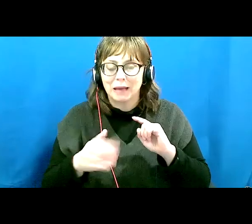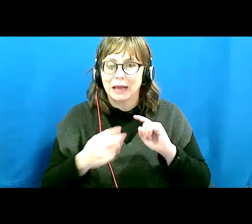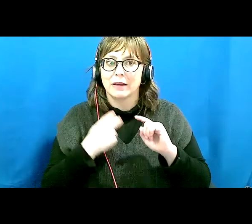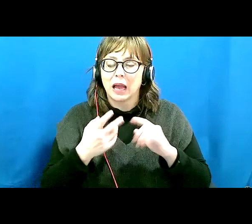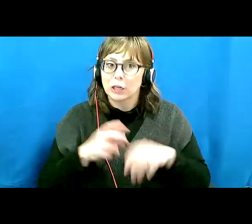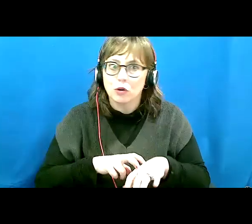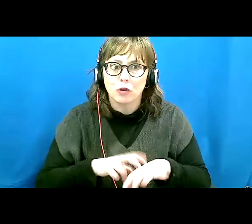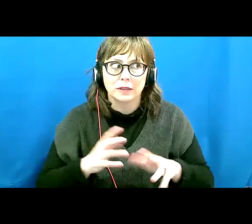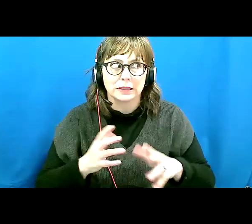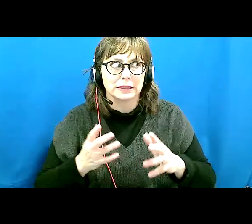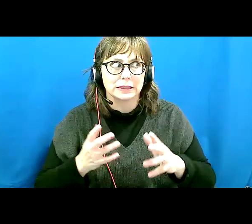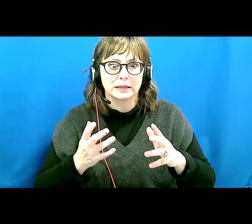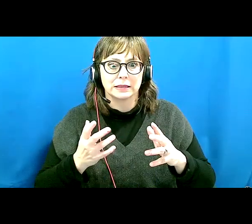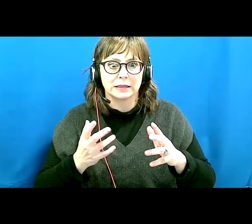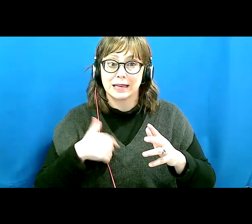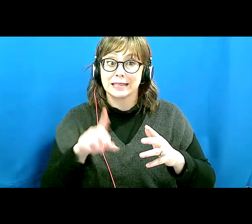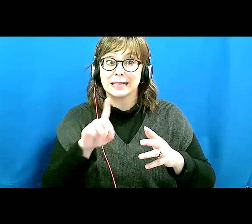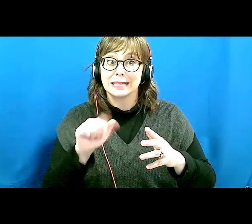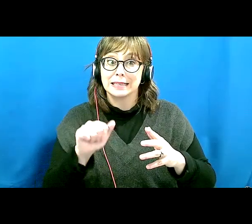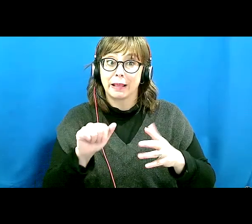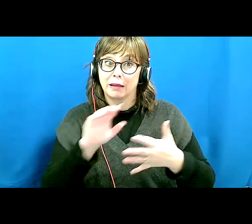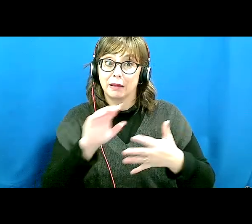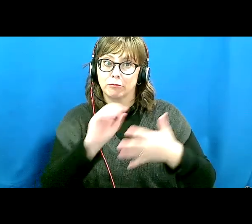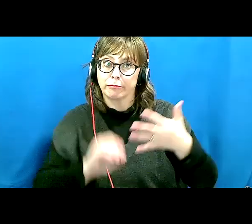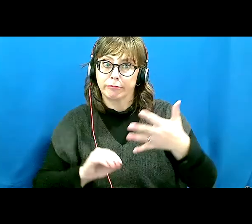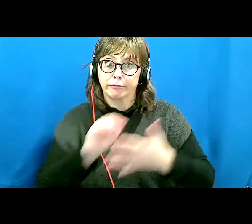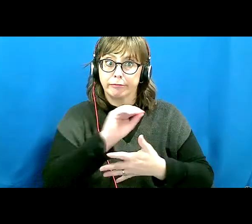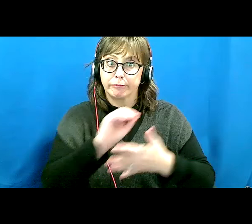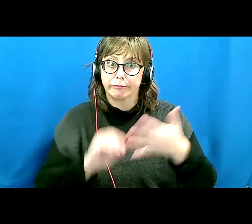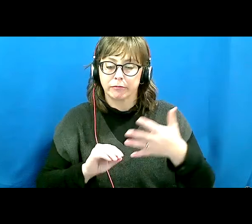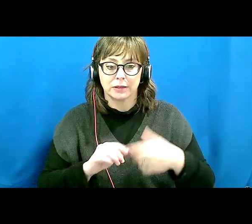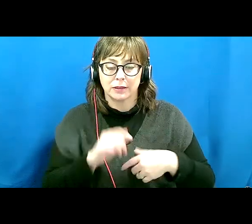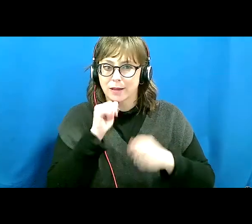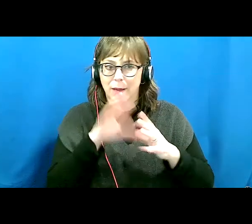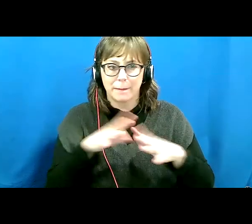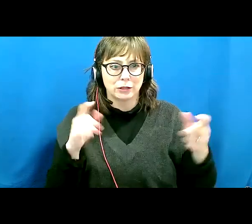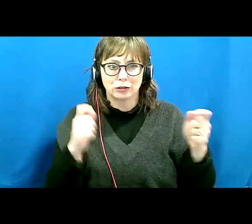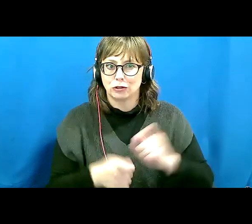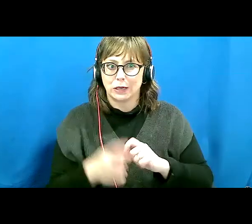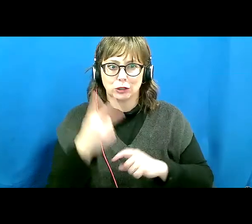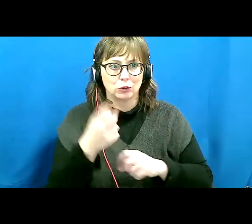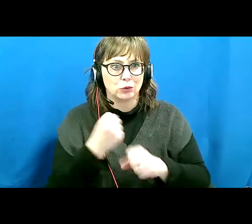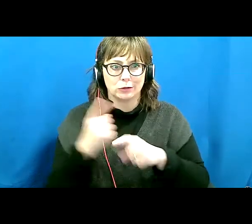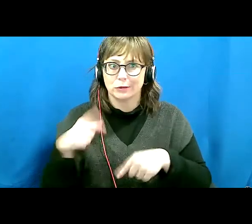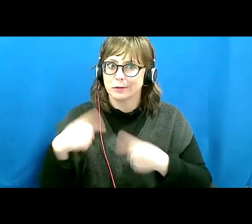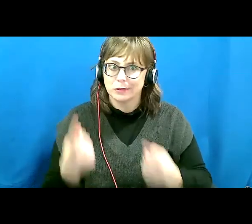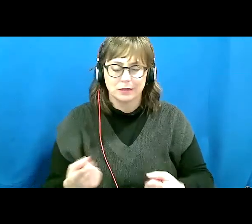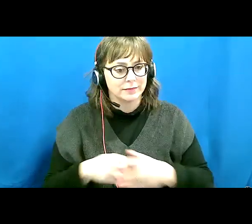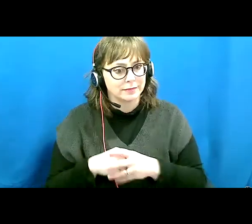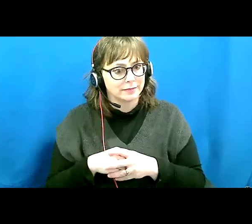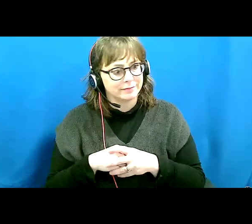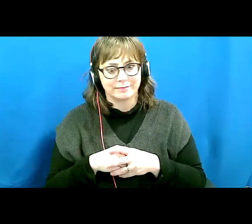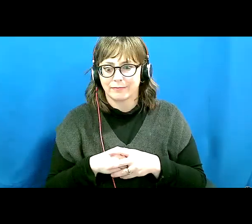don't think our position is changing that much in the past two years. And I feel the need over and over again